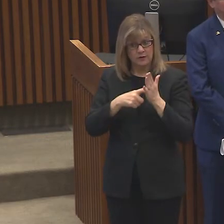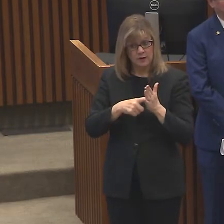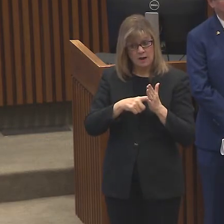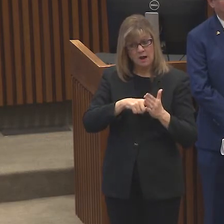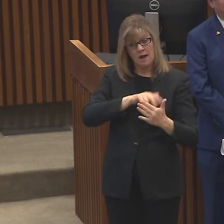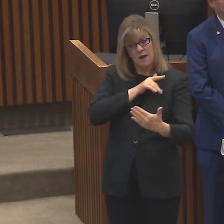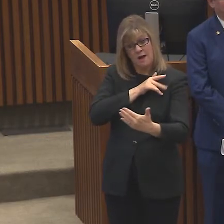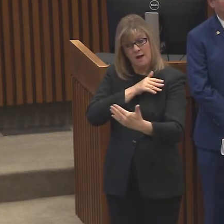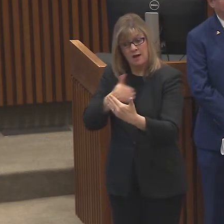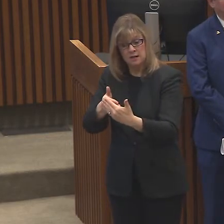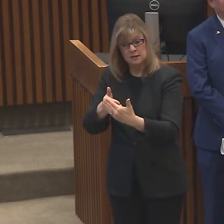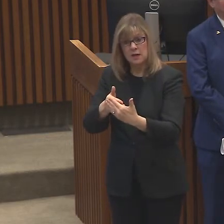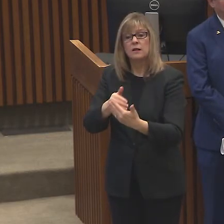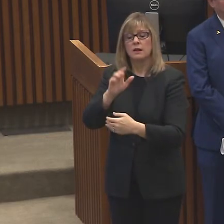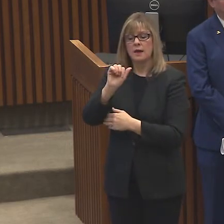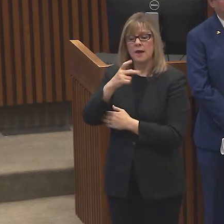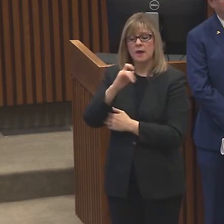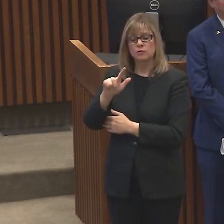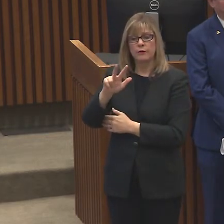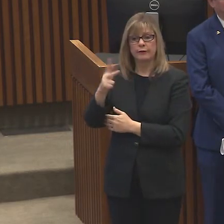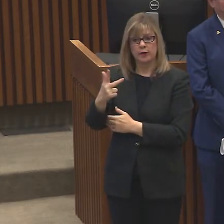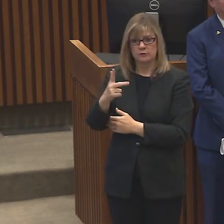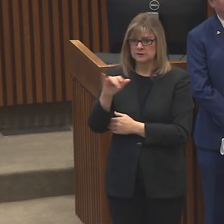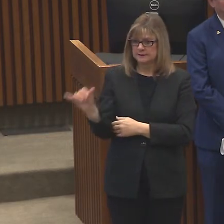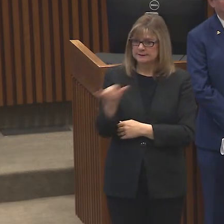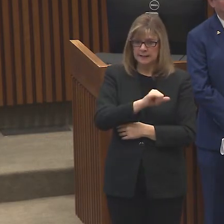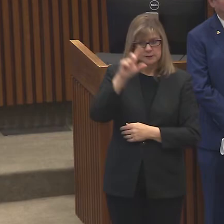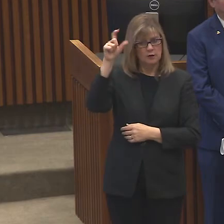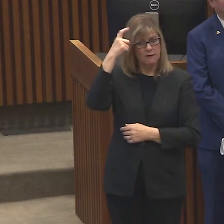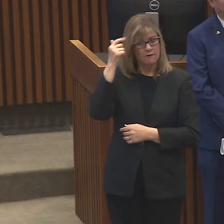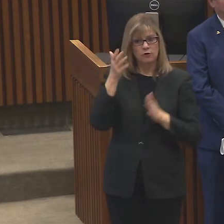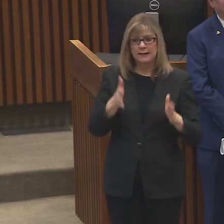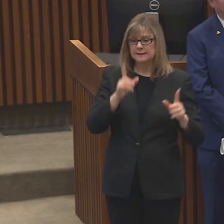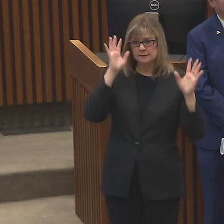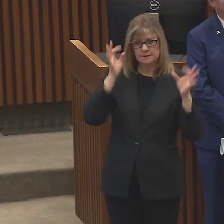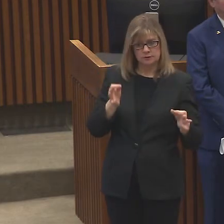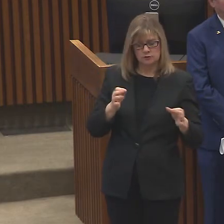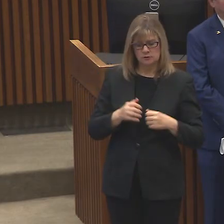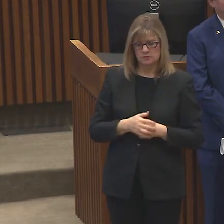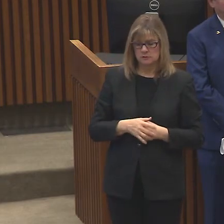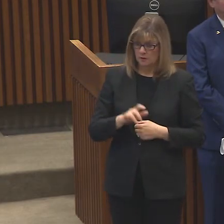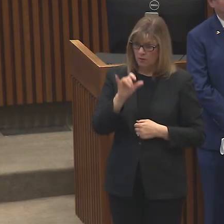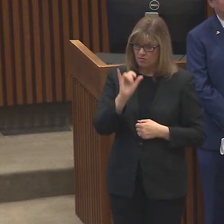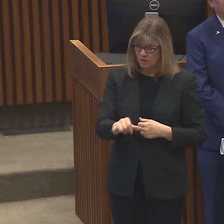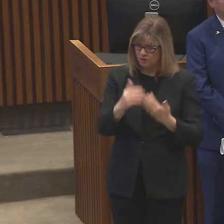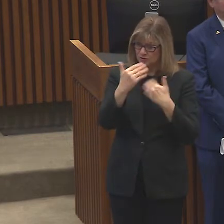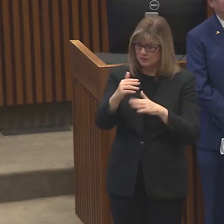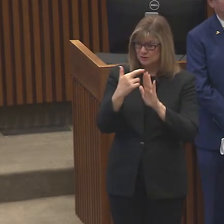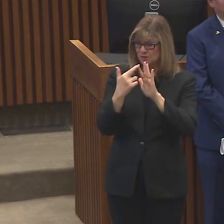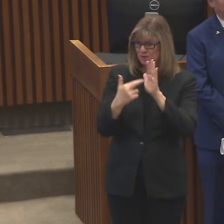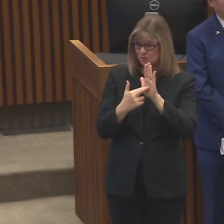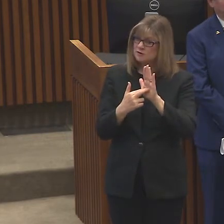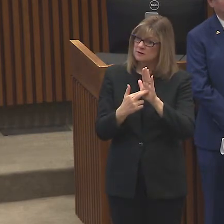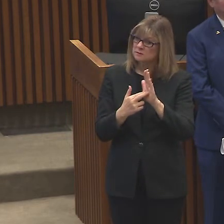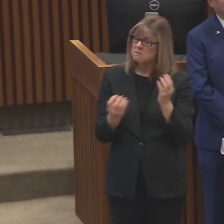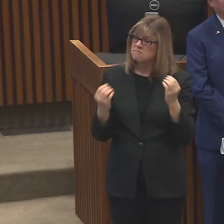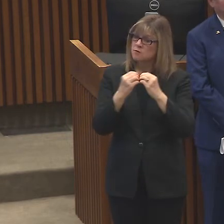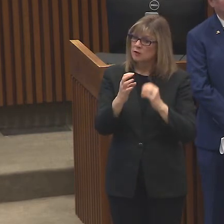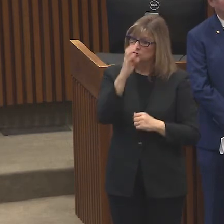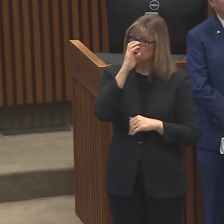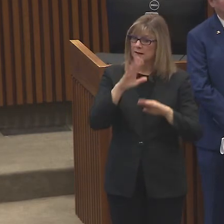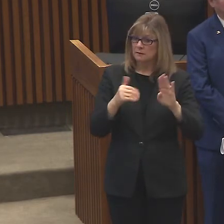till April the 3rd. These are tighter restrictions than what we had. No gatherings of any kind.